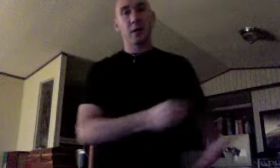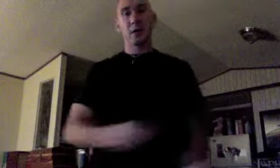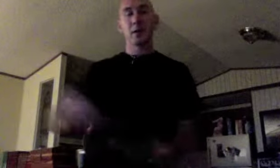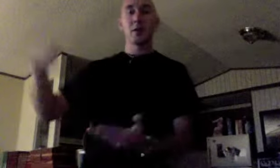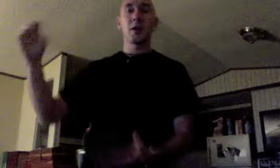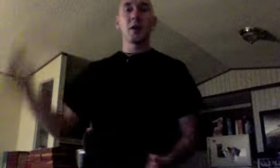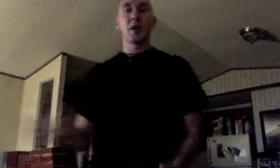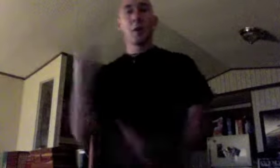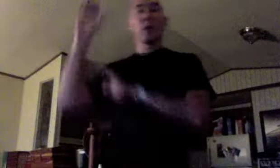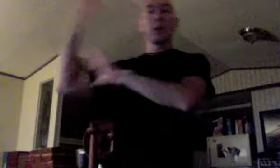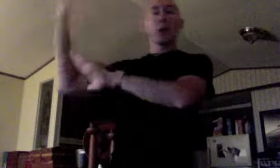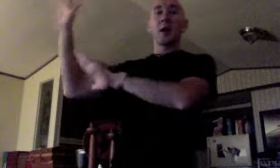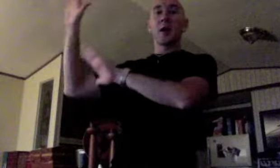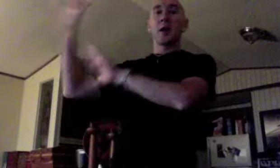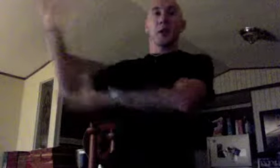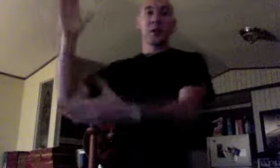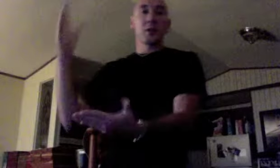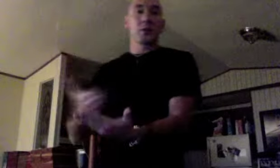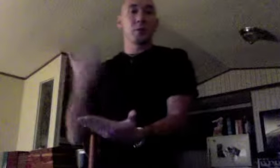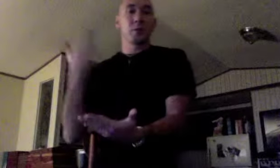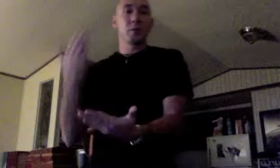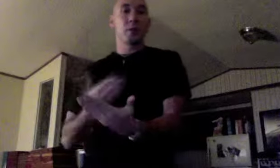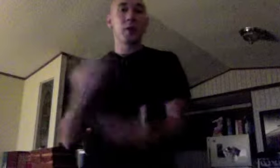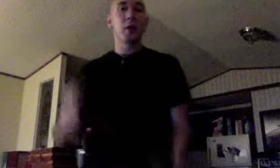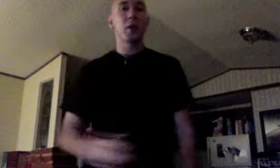Oh, hail newborn King.